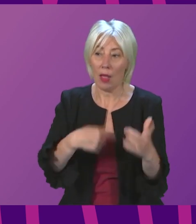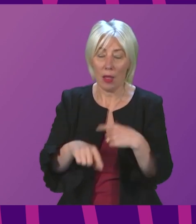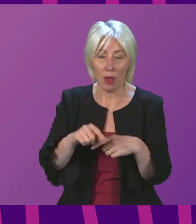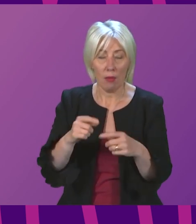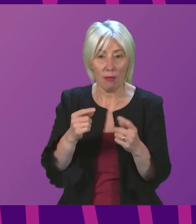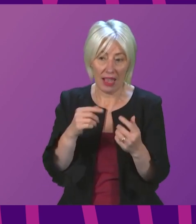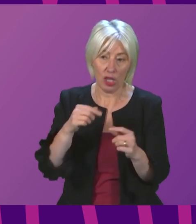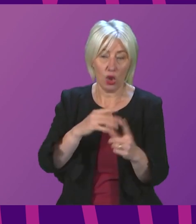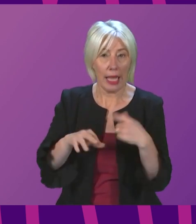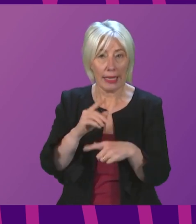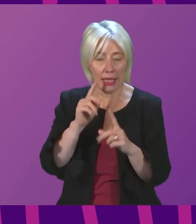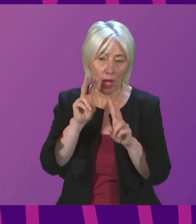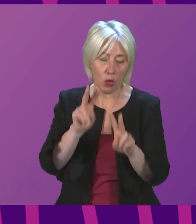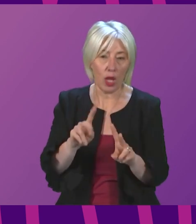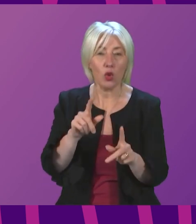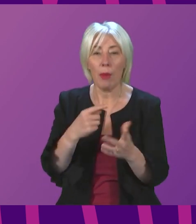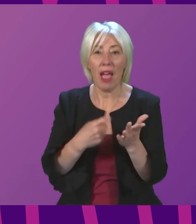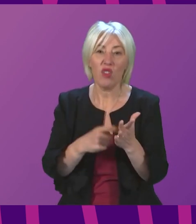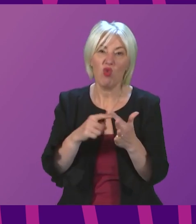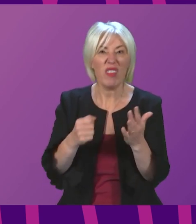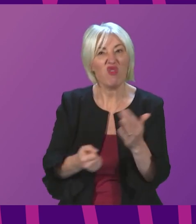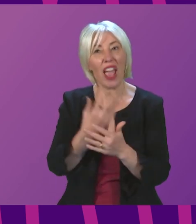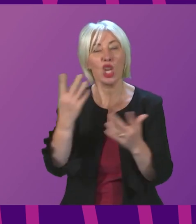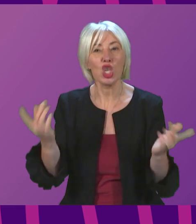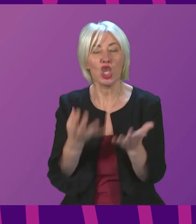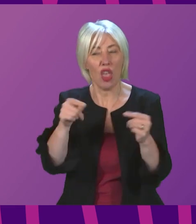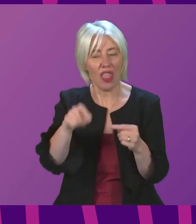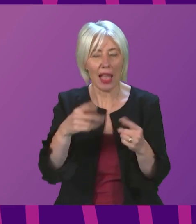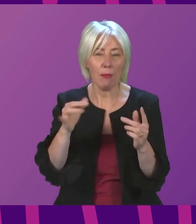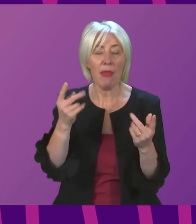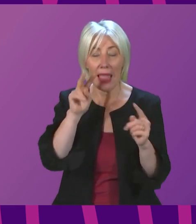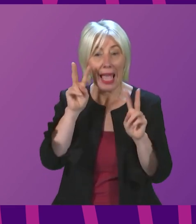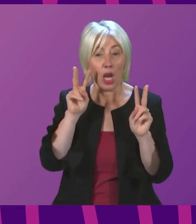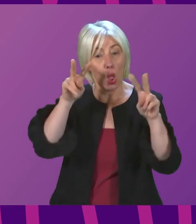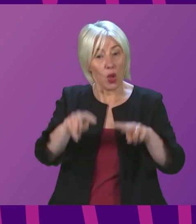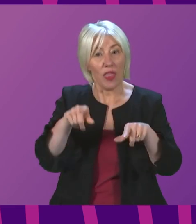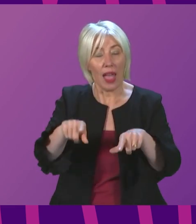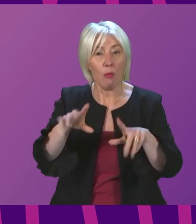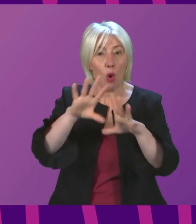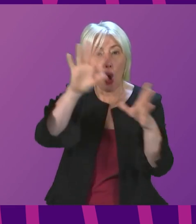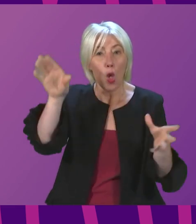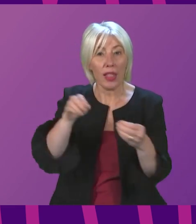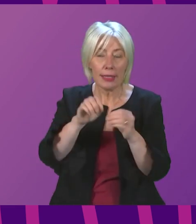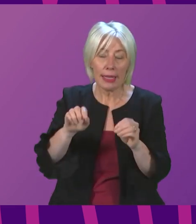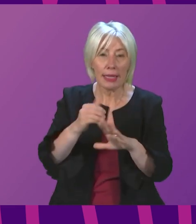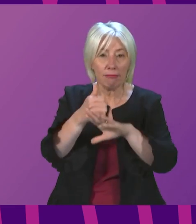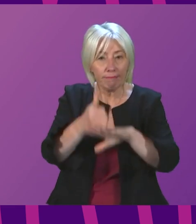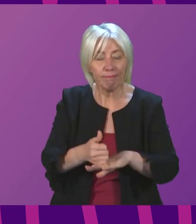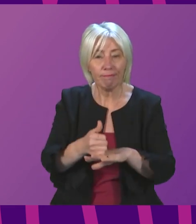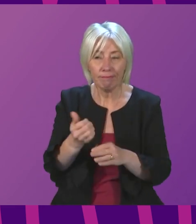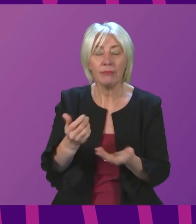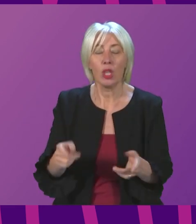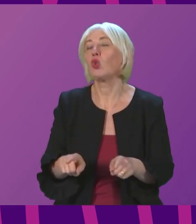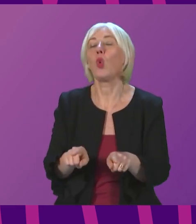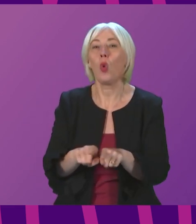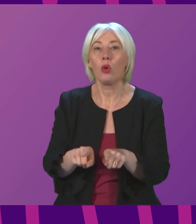that it, in its refreshed form, can look at on that more holistic and fundamental basis. I will undertake